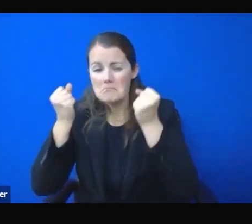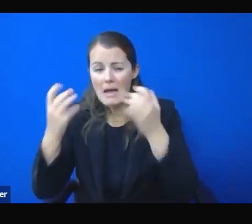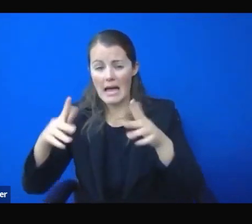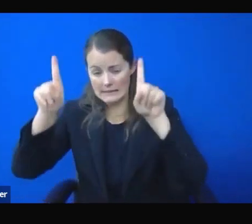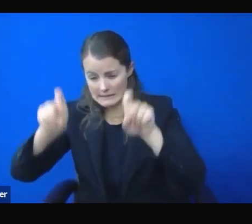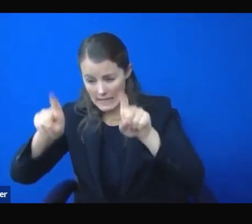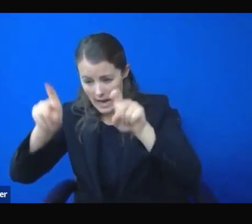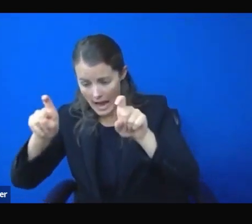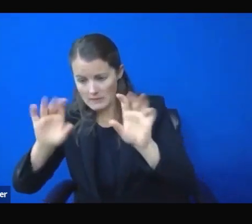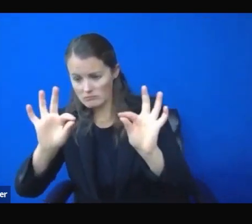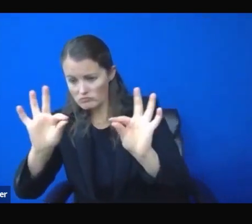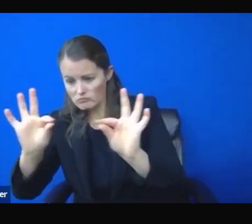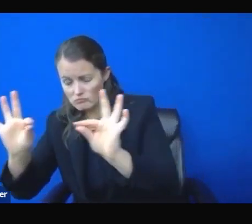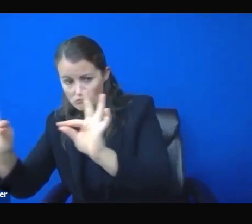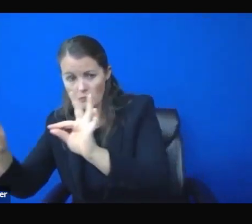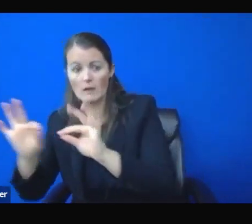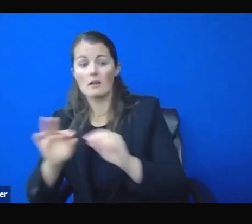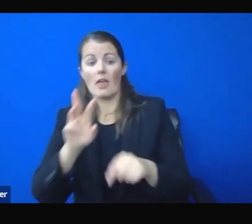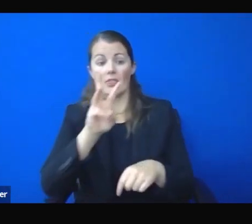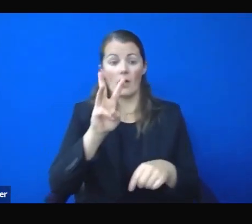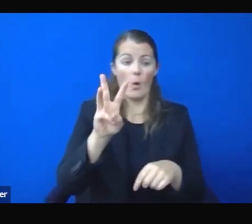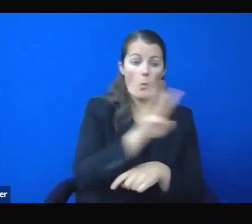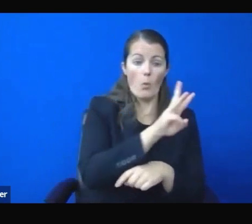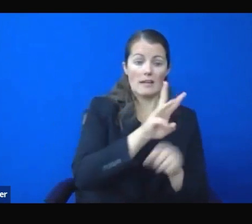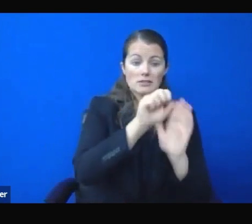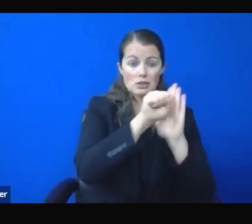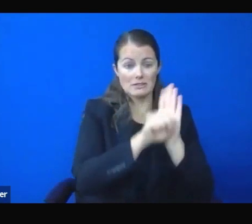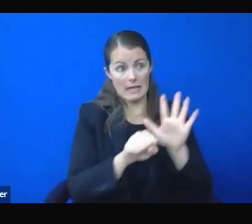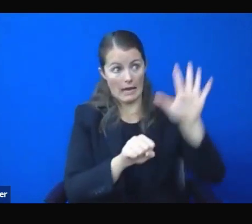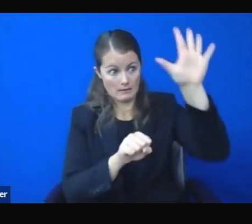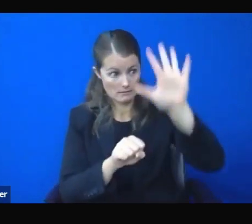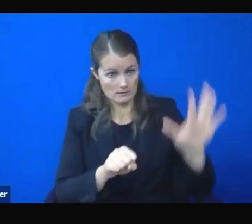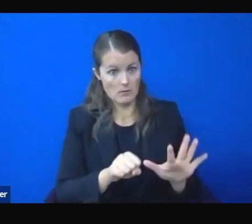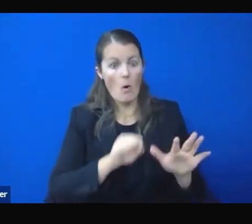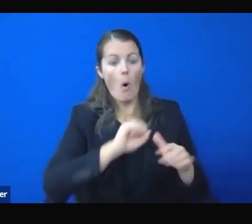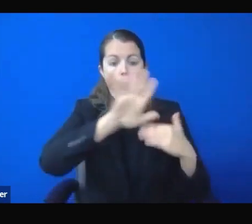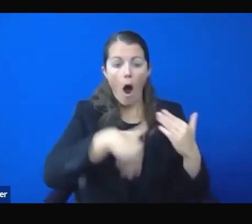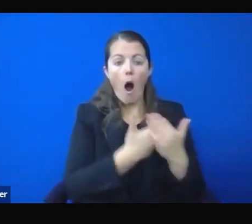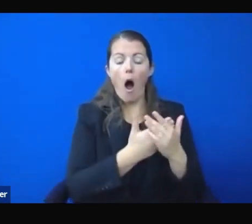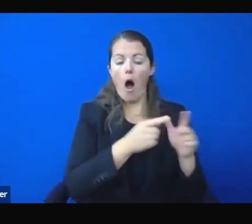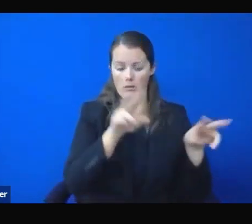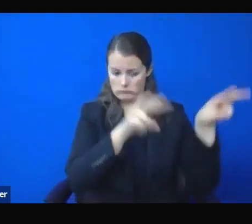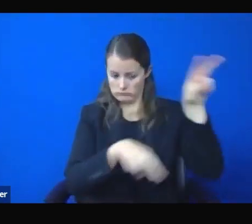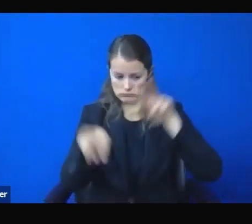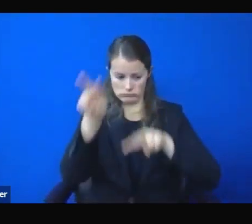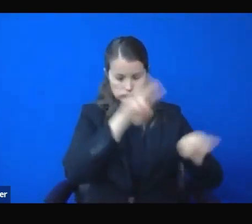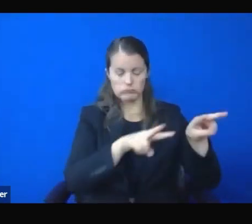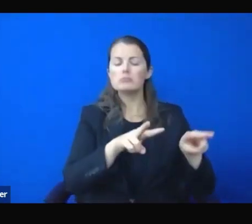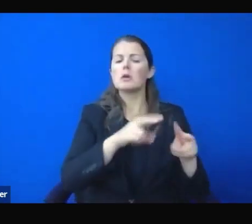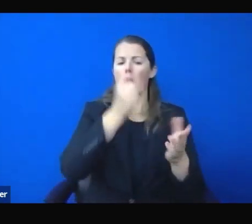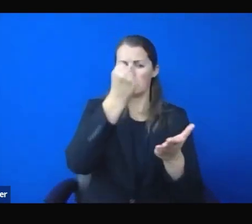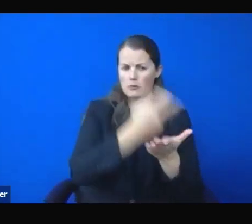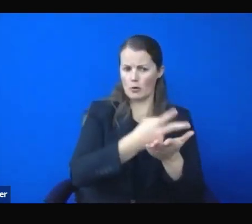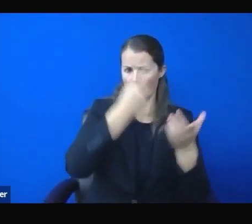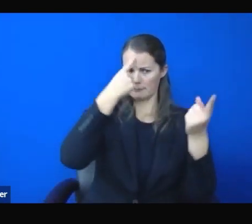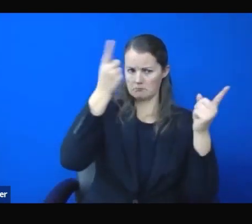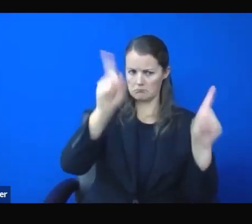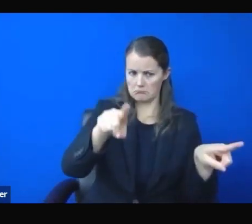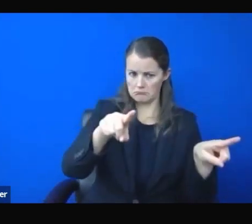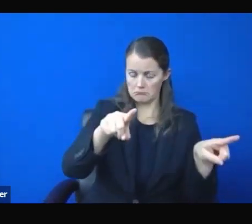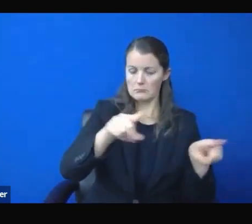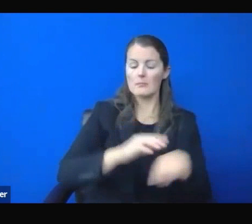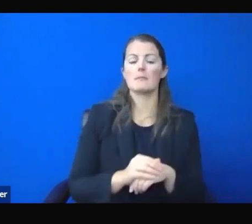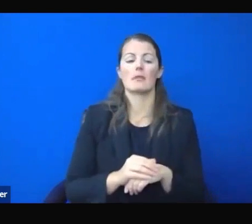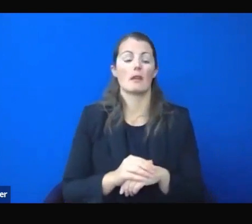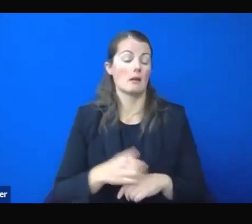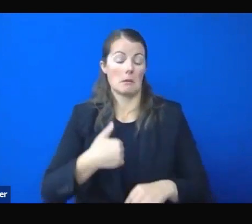approved it. The vaccine should be here tomorrow. And I would have no problem, whether it would be my mother, my sister, my